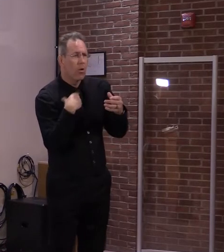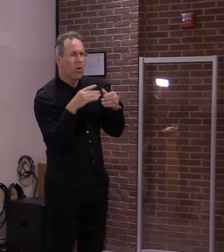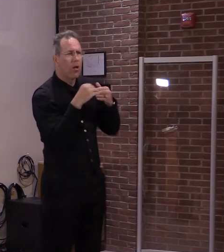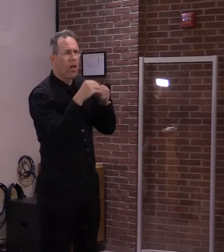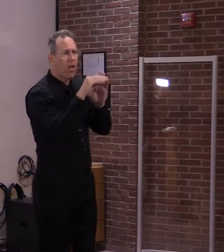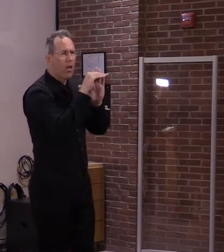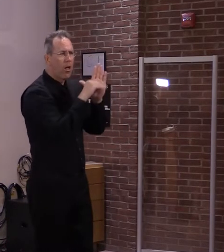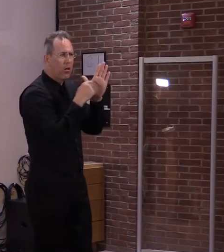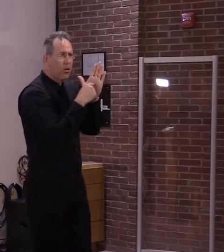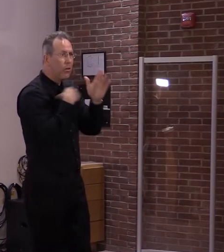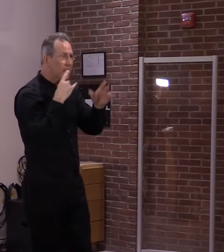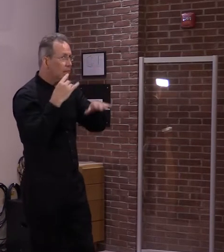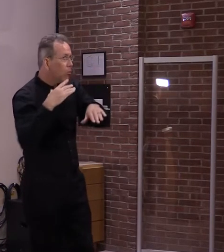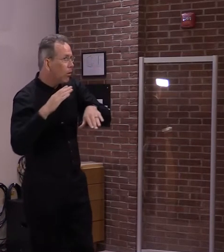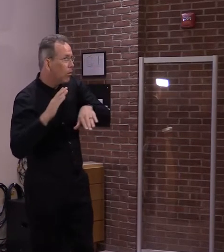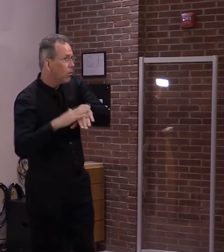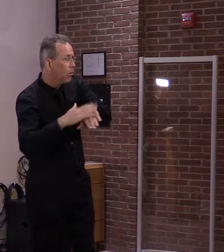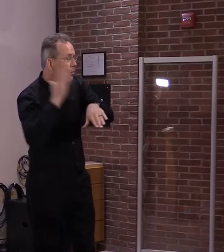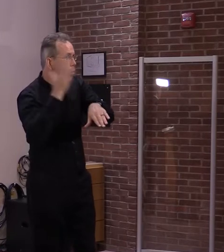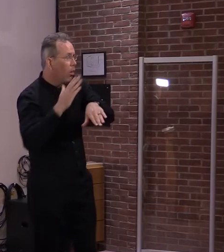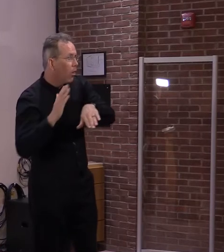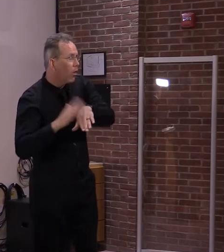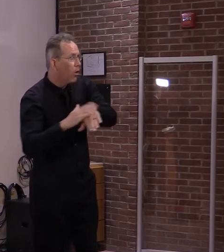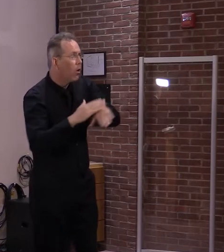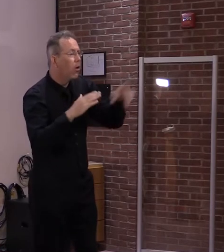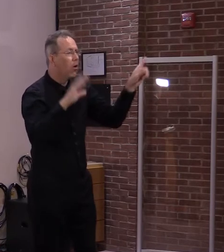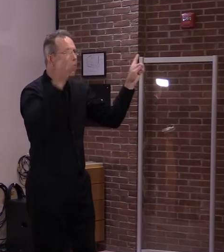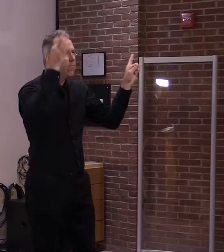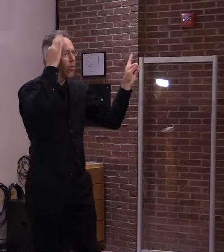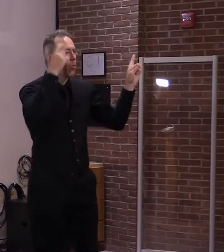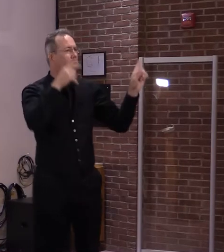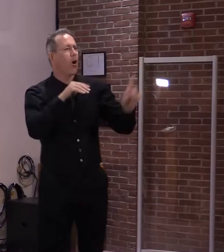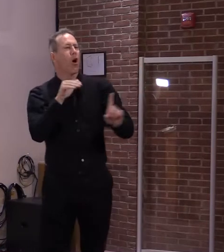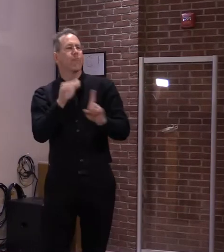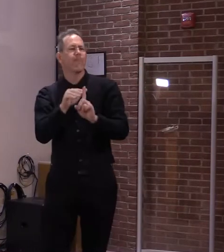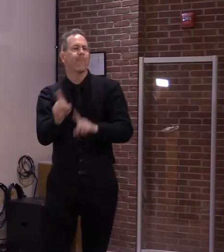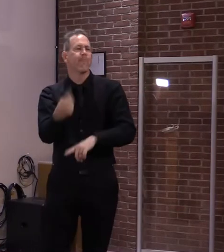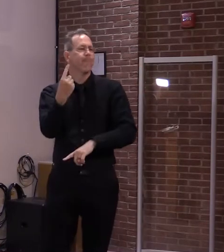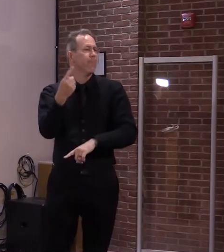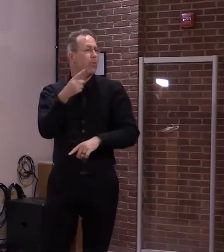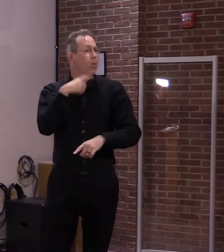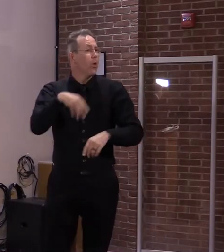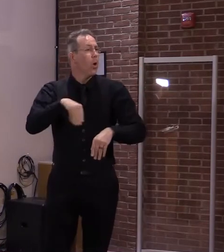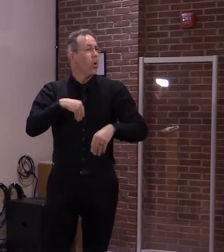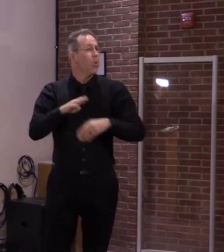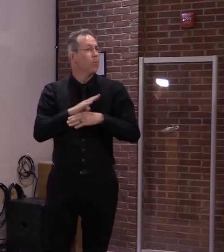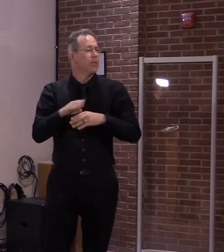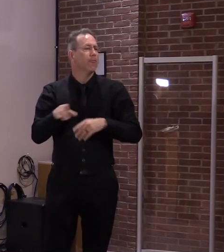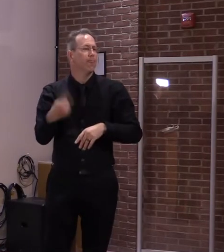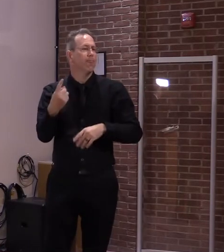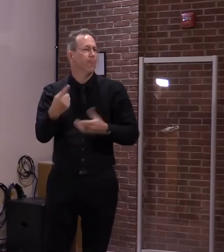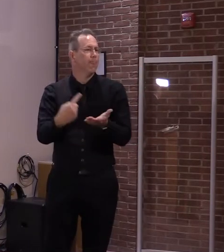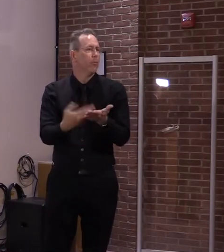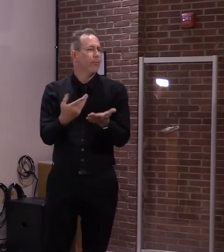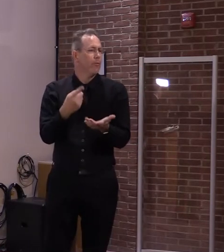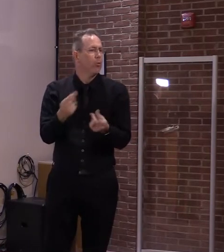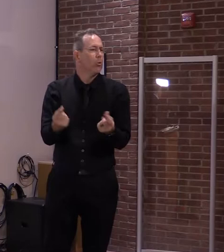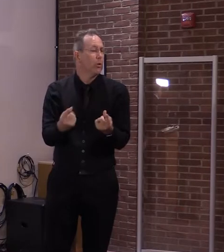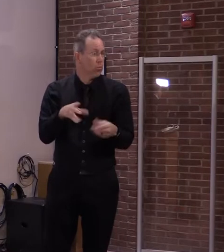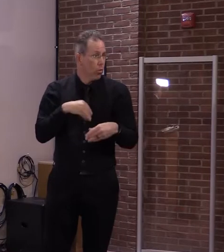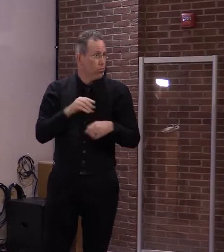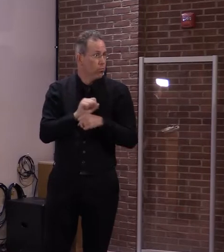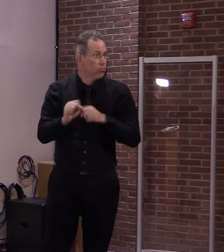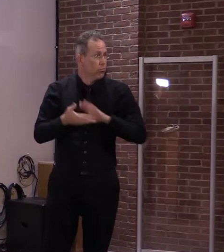may be a time when the federal government does require those individuals to prove that they are out there and